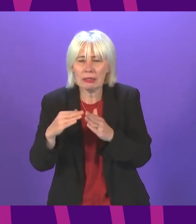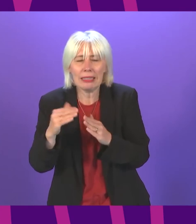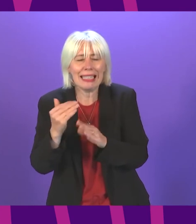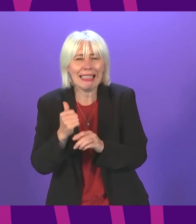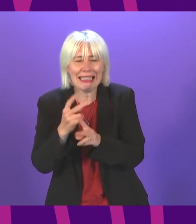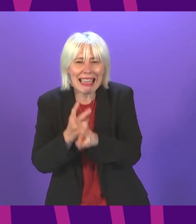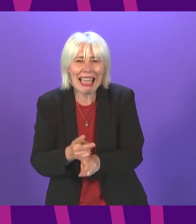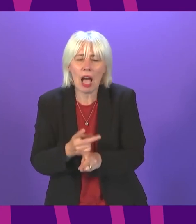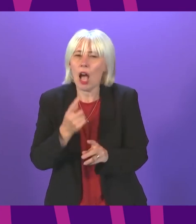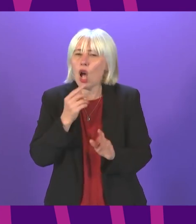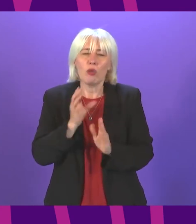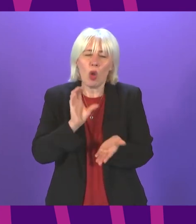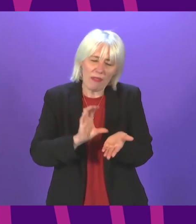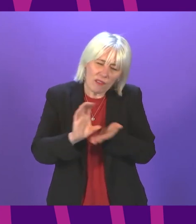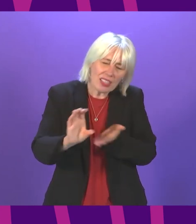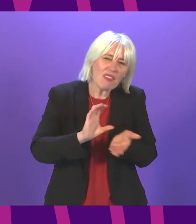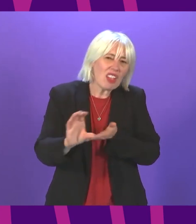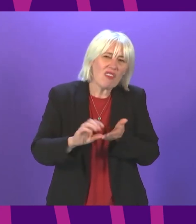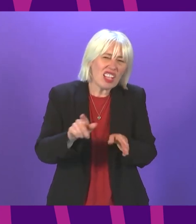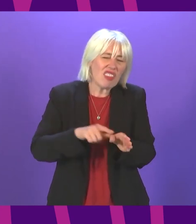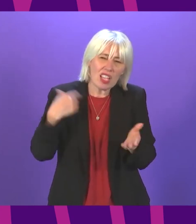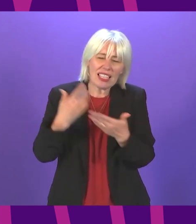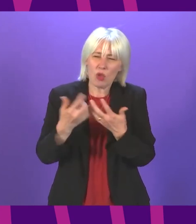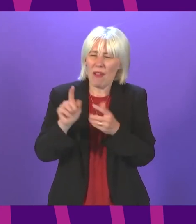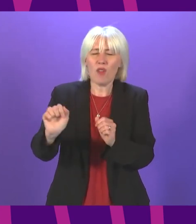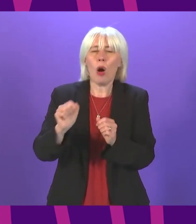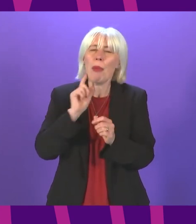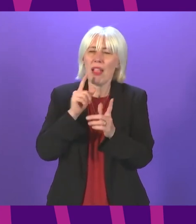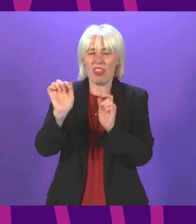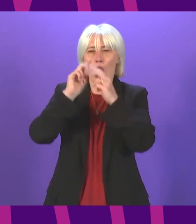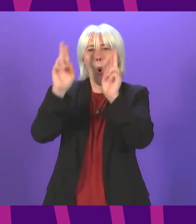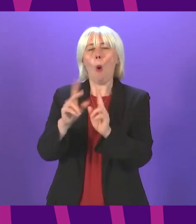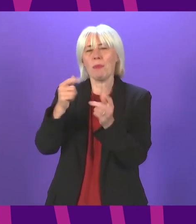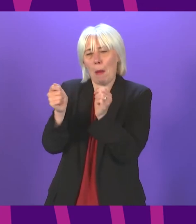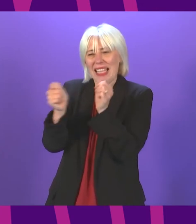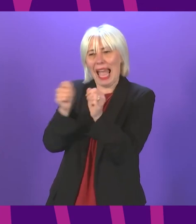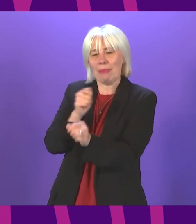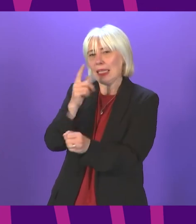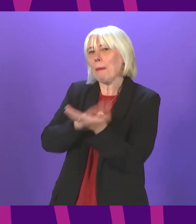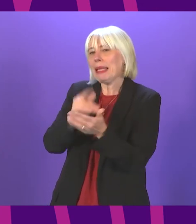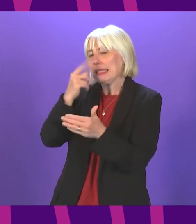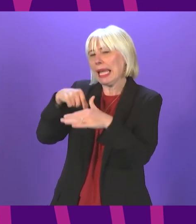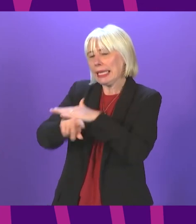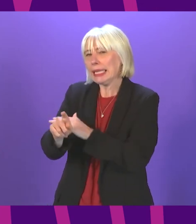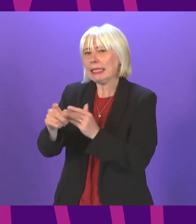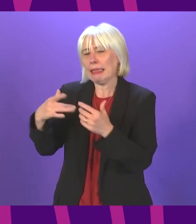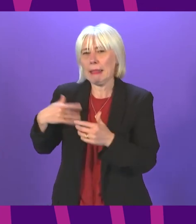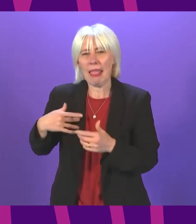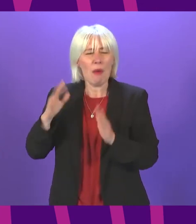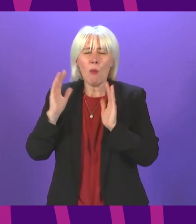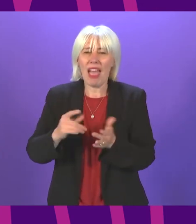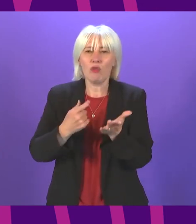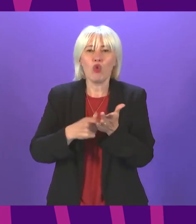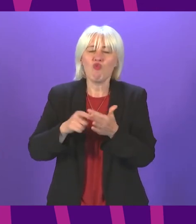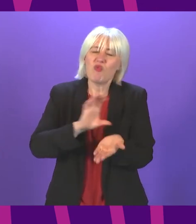of underinvestment in care and adaptations to people's homes but a top priority has got to be to reinvest